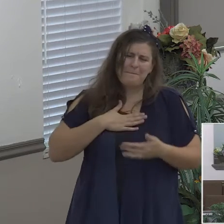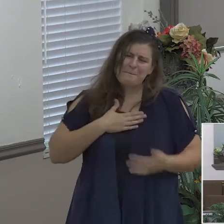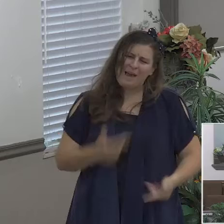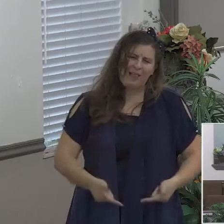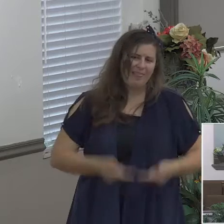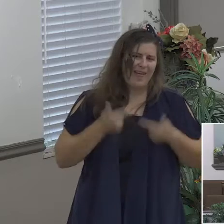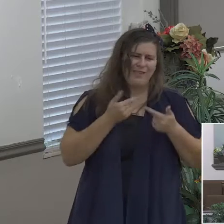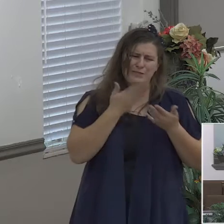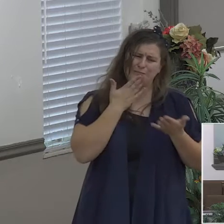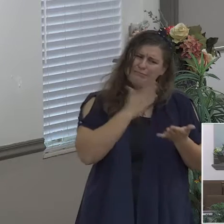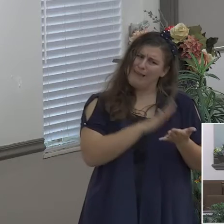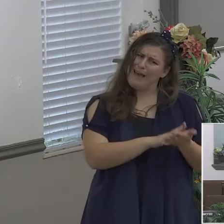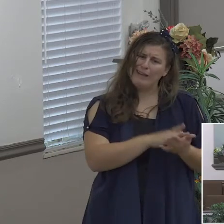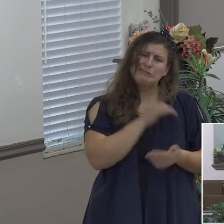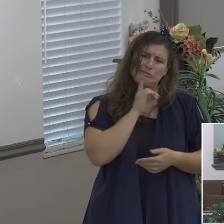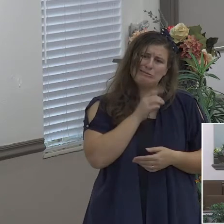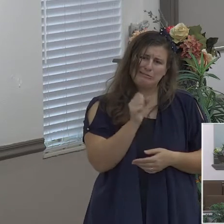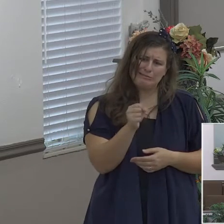I didn't want to go to hell